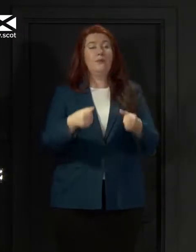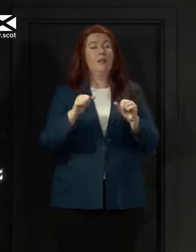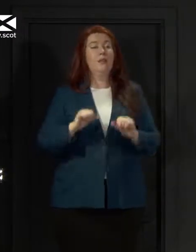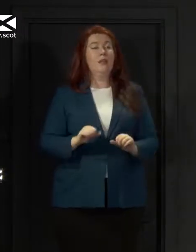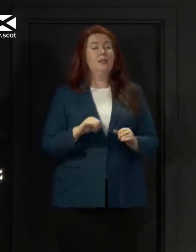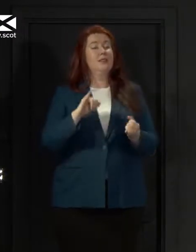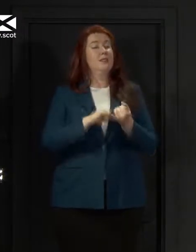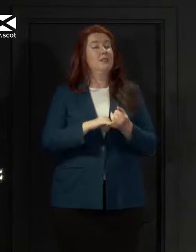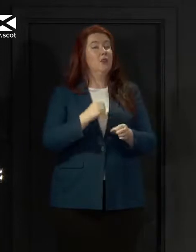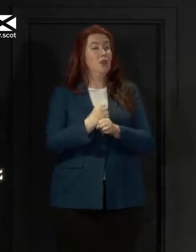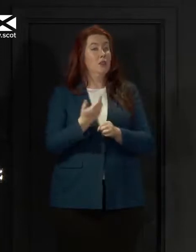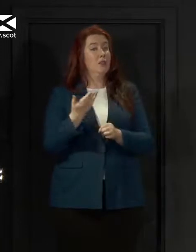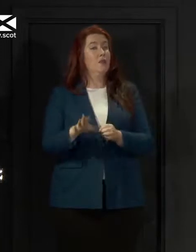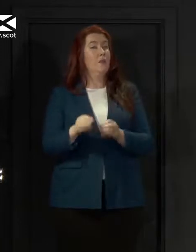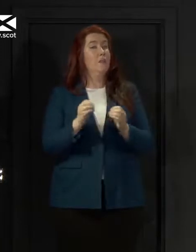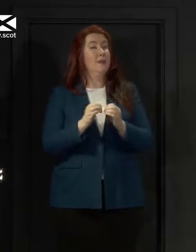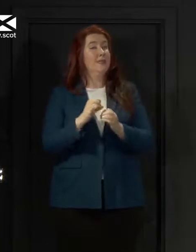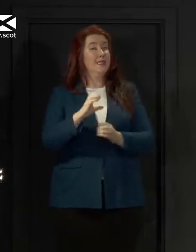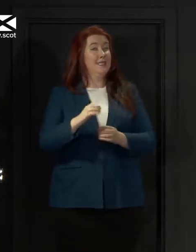Godden from BBC.